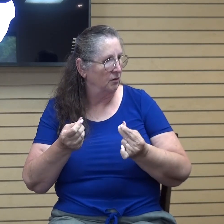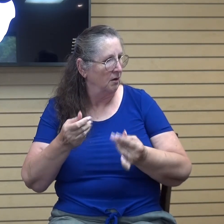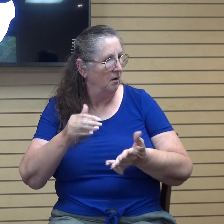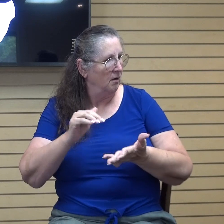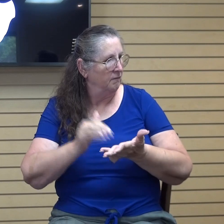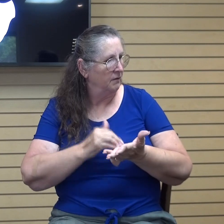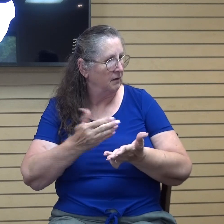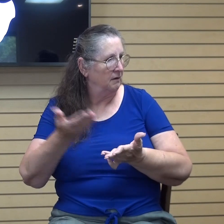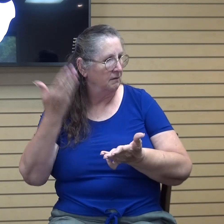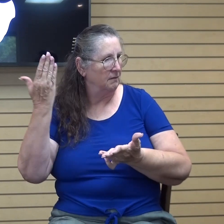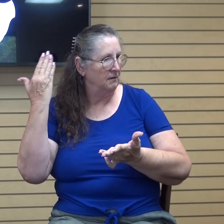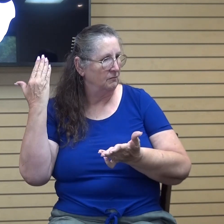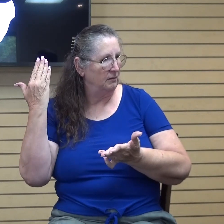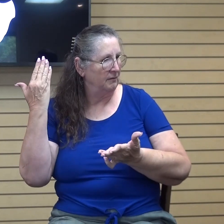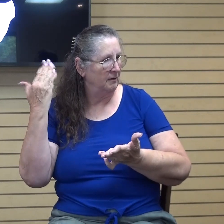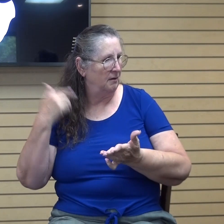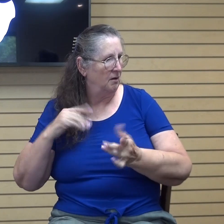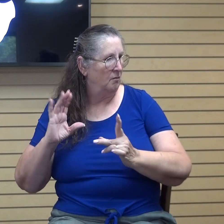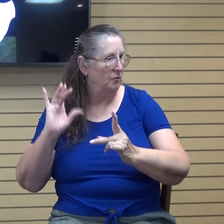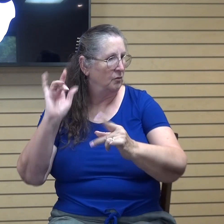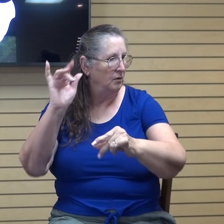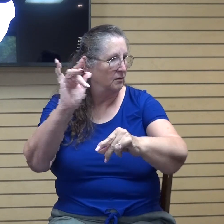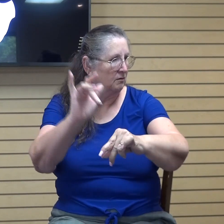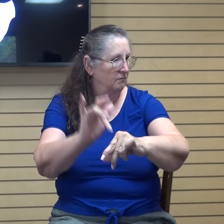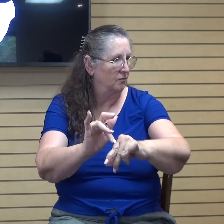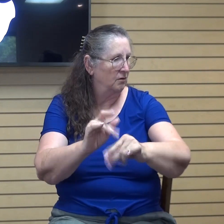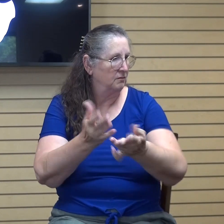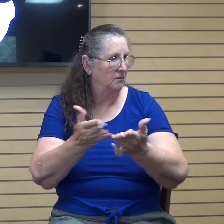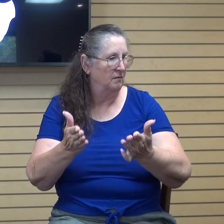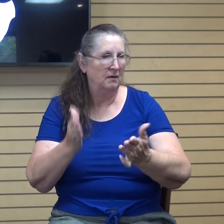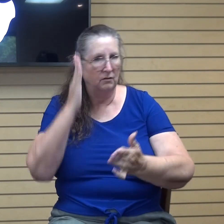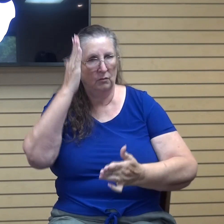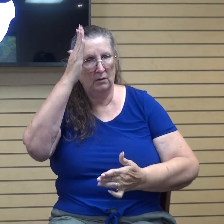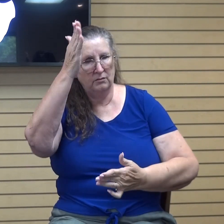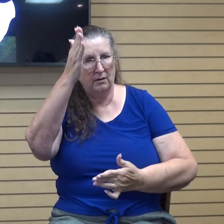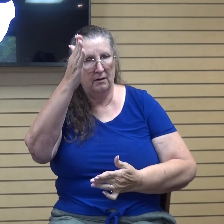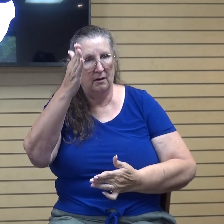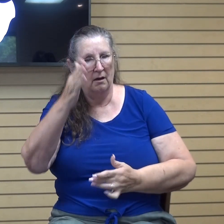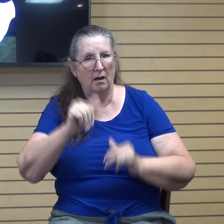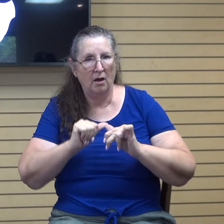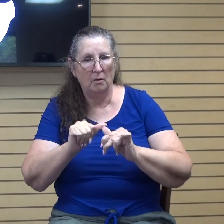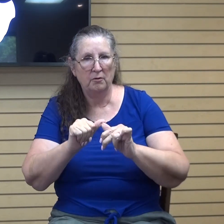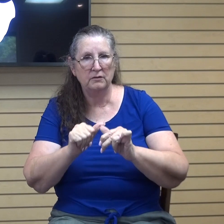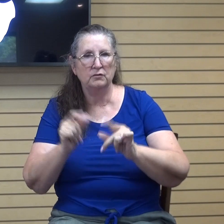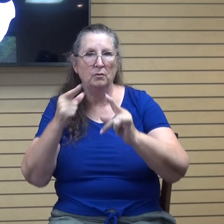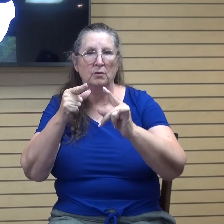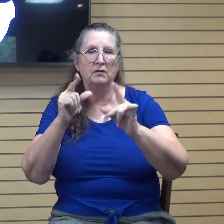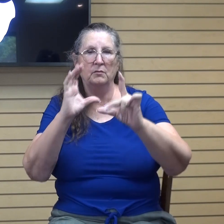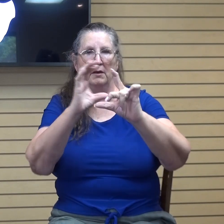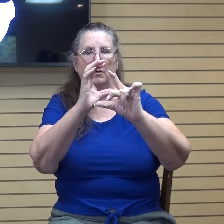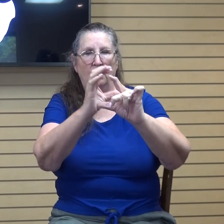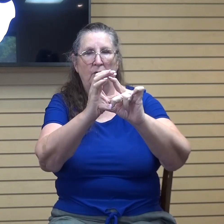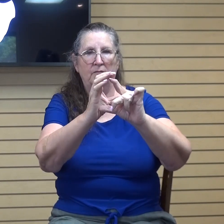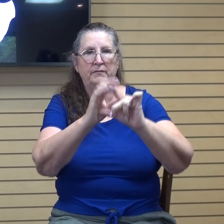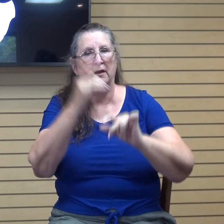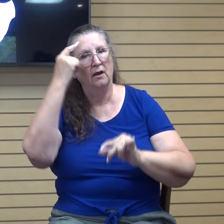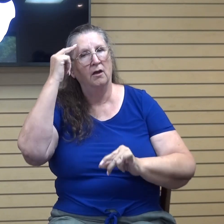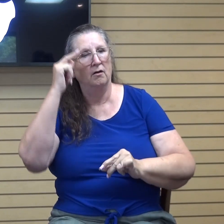reaching forward to those things which are ahead. I press towards the goal for the prize of the upward